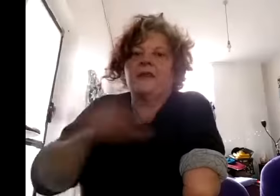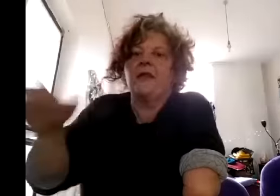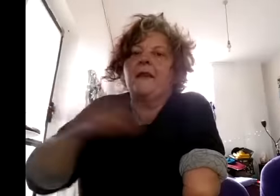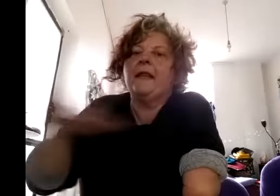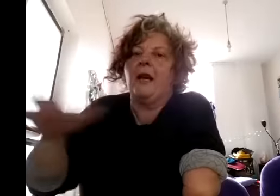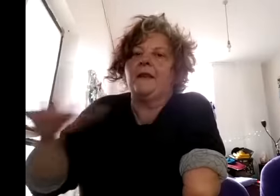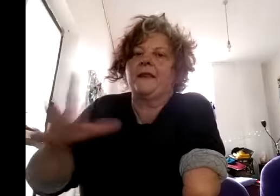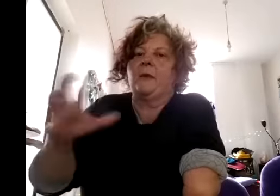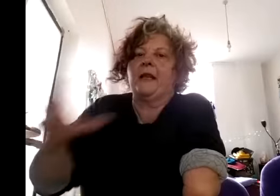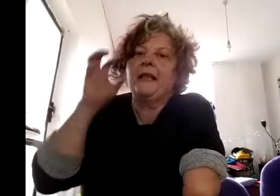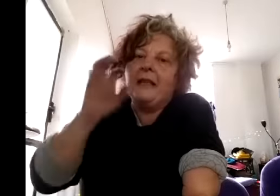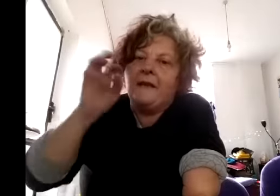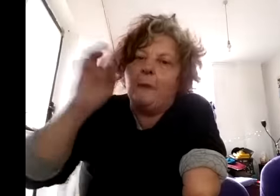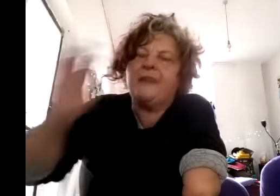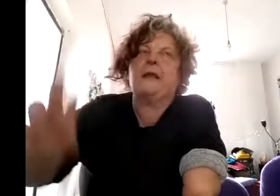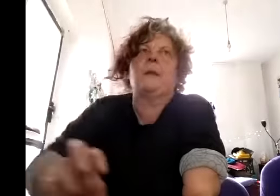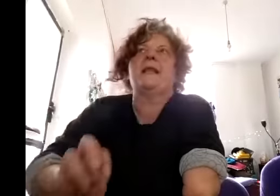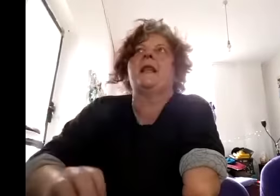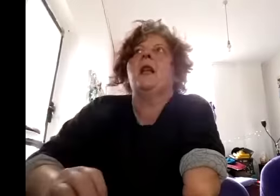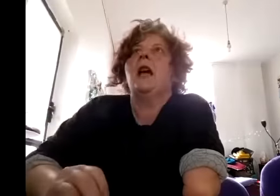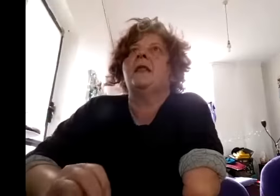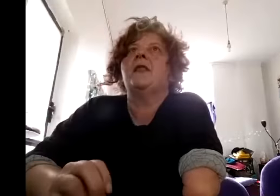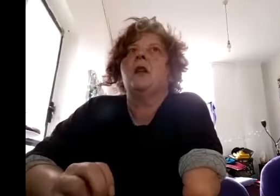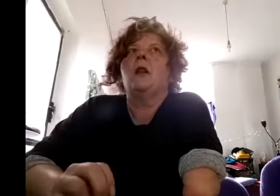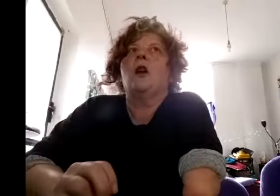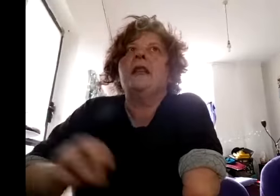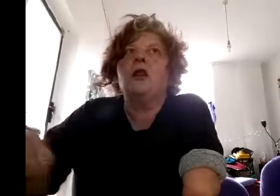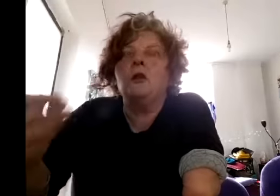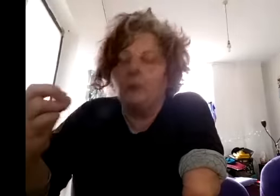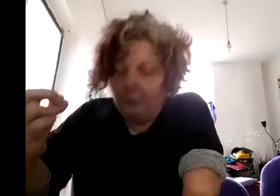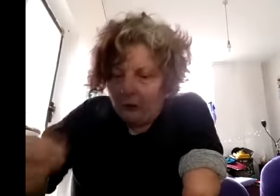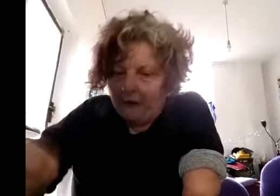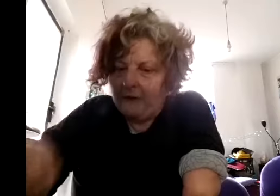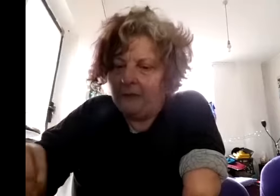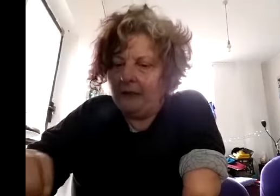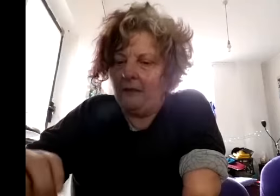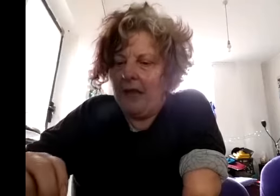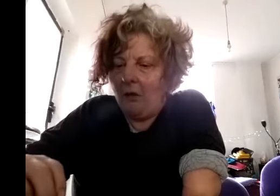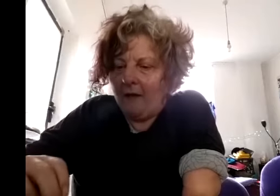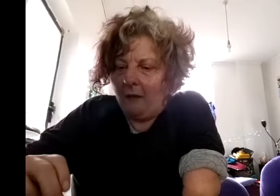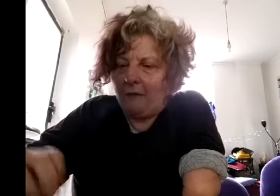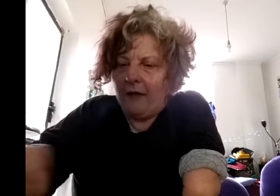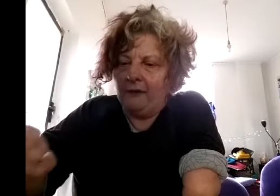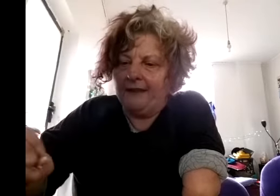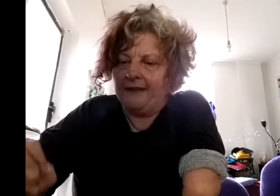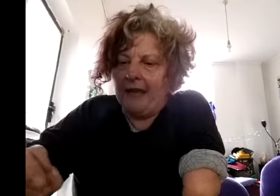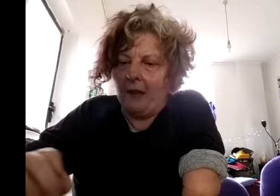nothing about this in that particular piece and i think though for a lot of us i'm thinking now about favorite stand-up